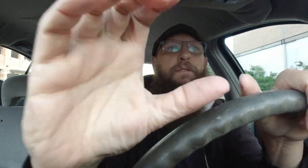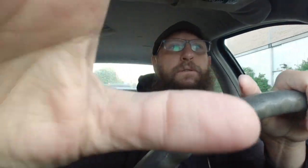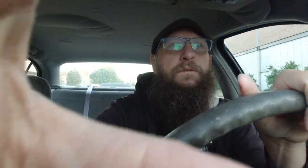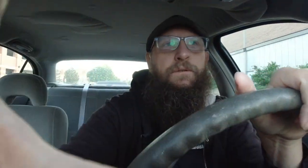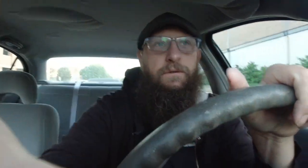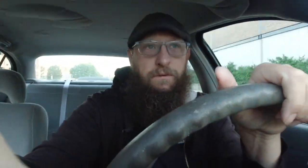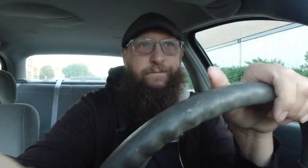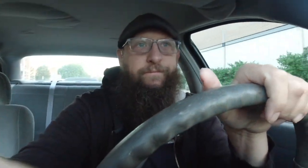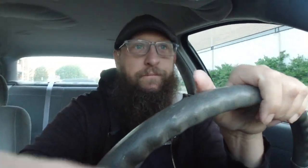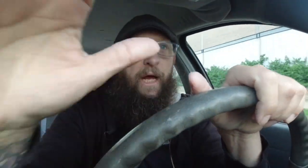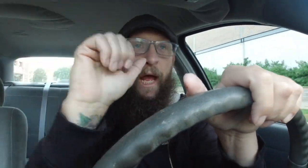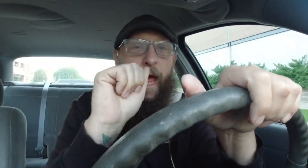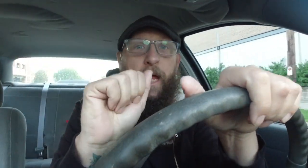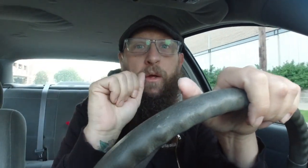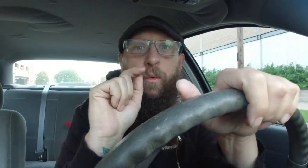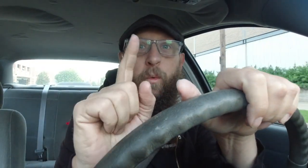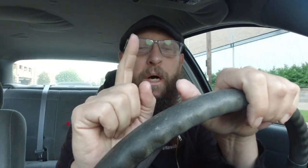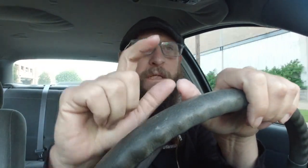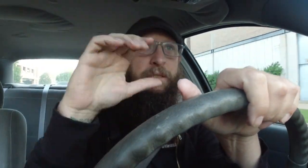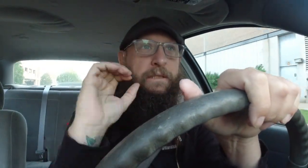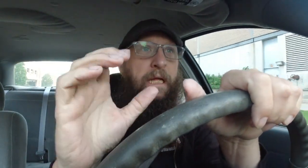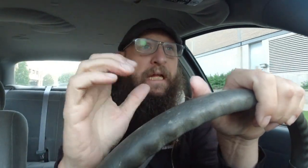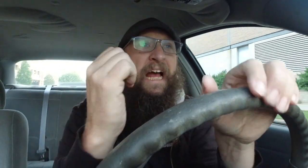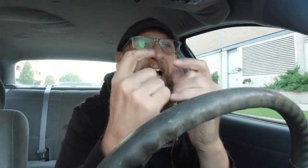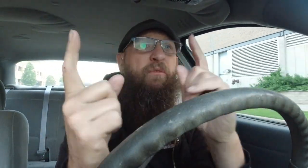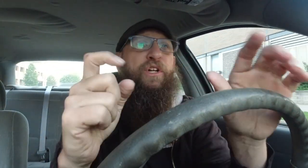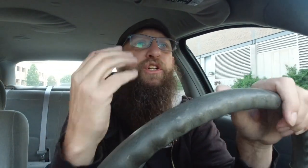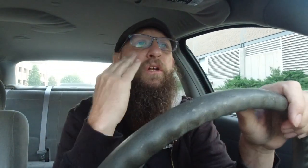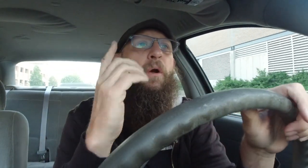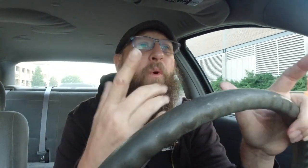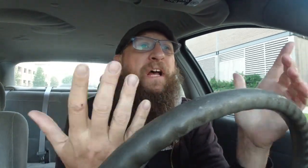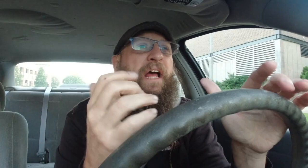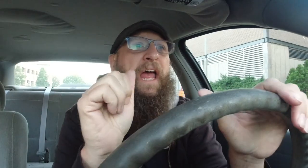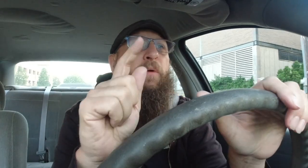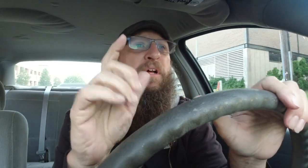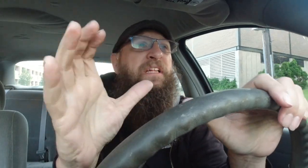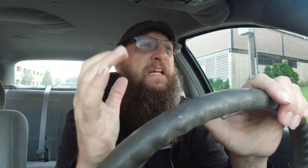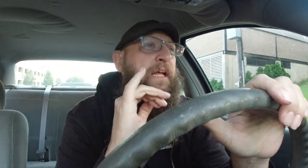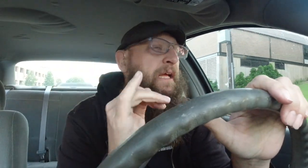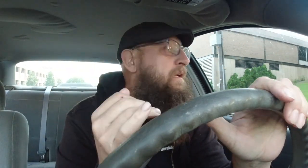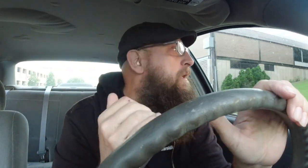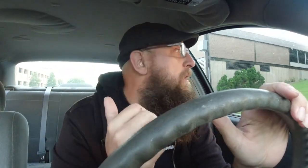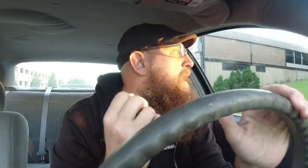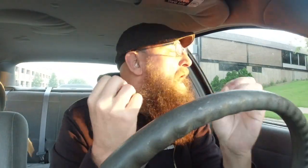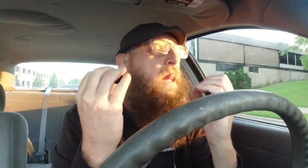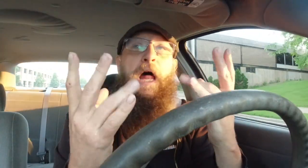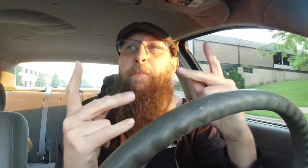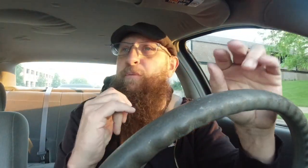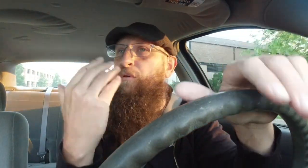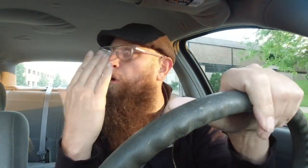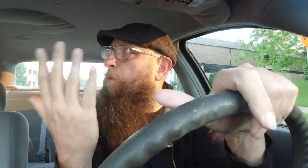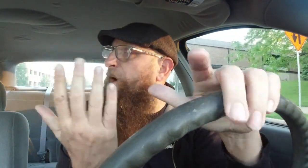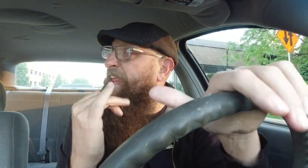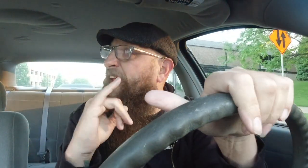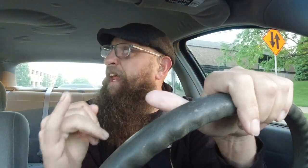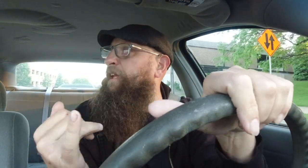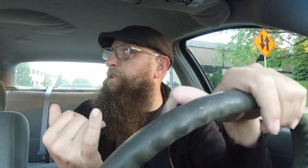a1c everyone should know what a1c is a lot of people know what it is